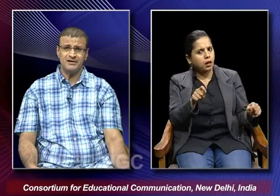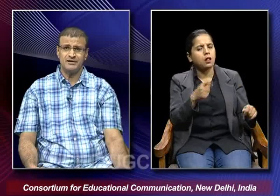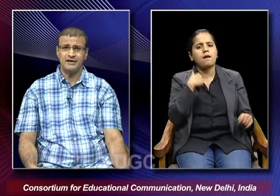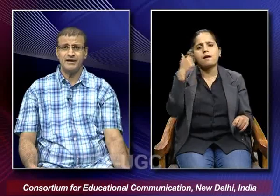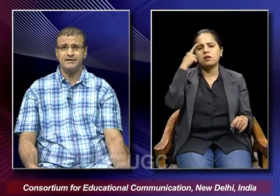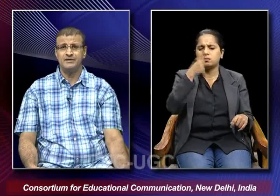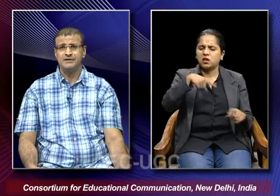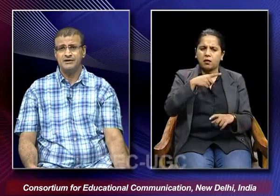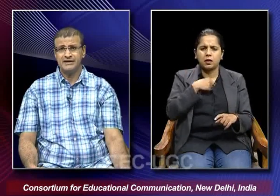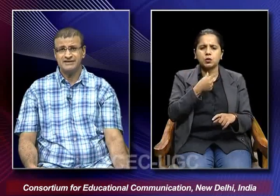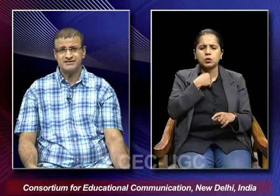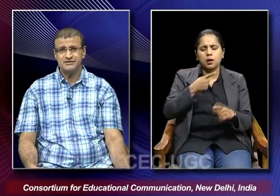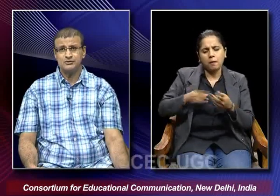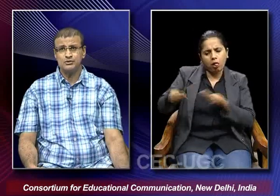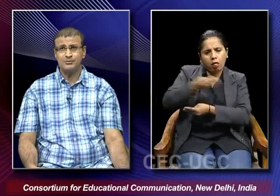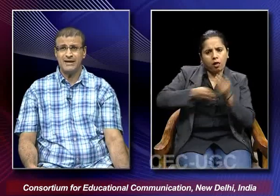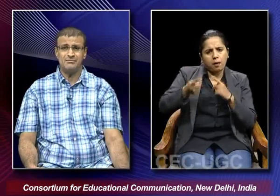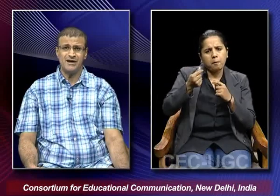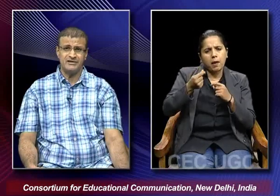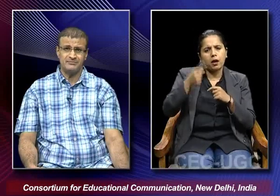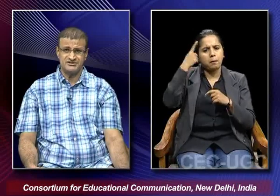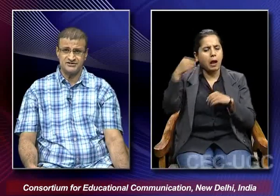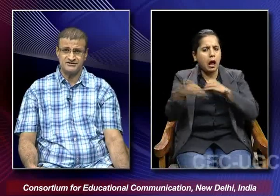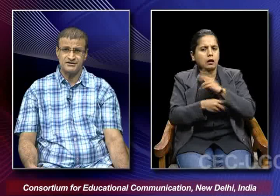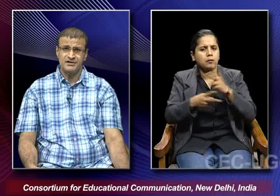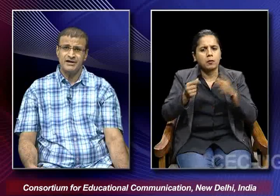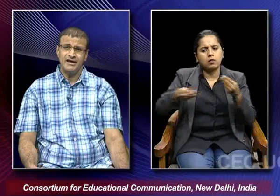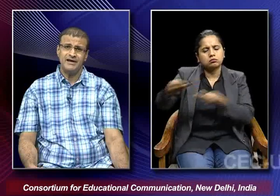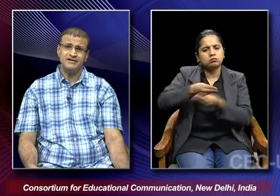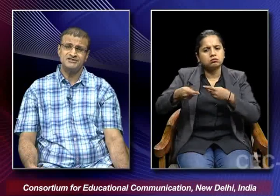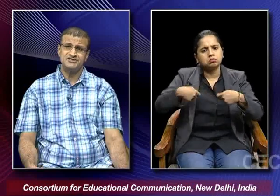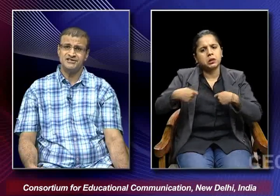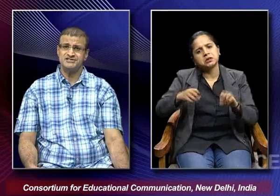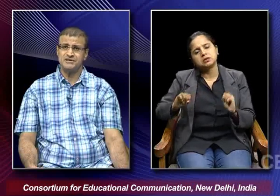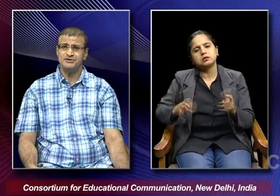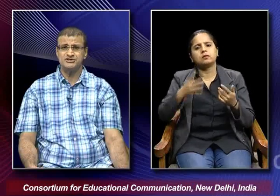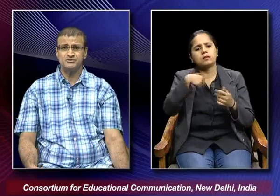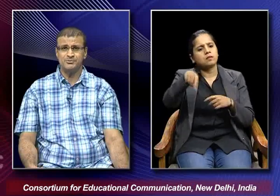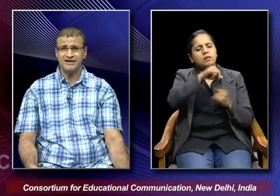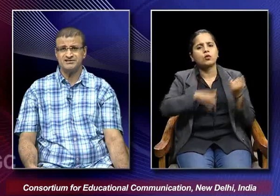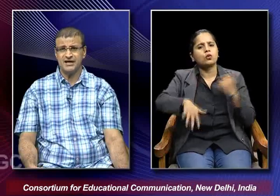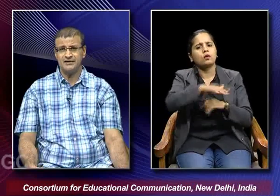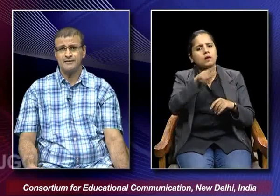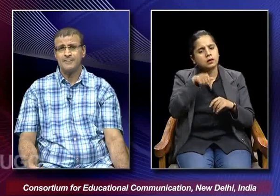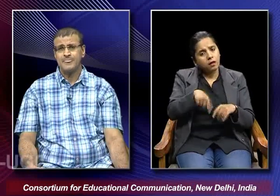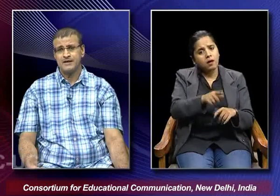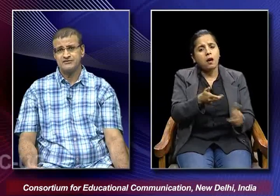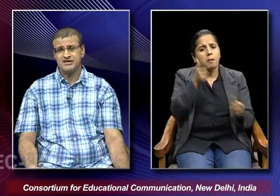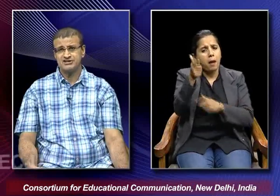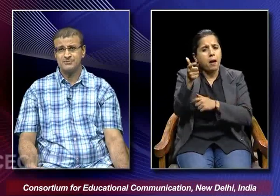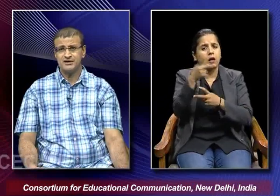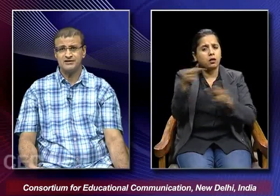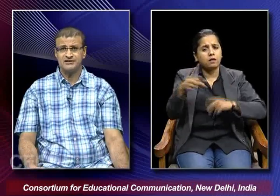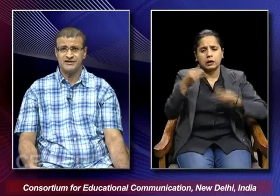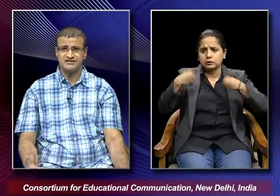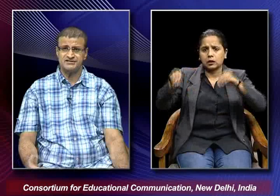smuggler and gets into black marketing business and she sends ammunition to pakistan which